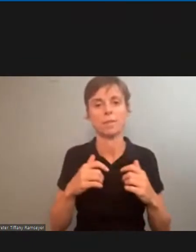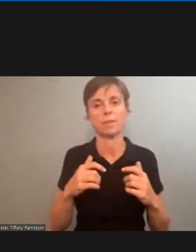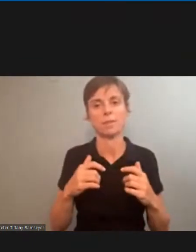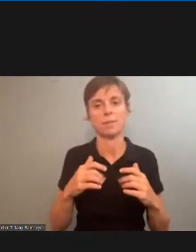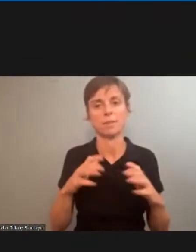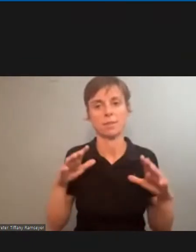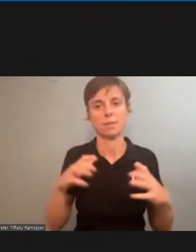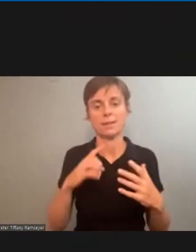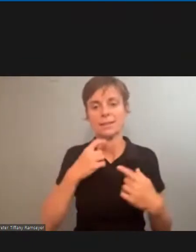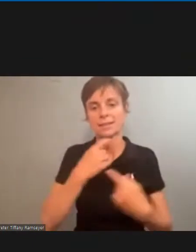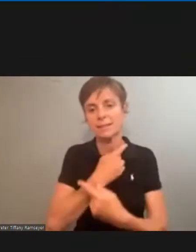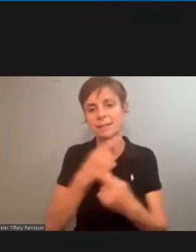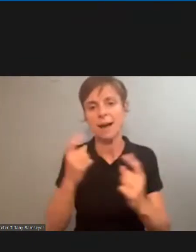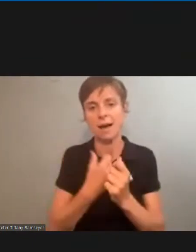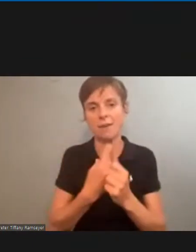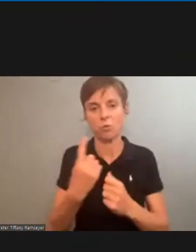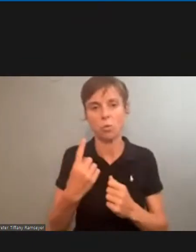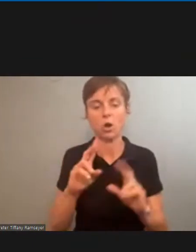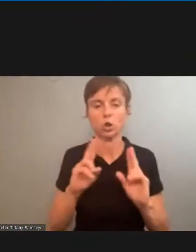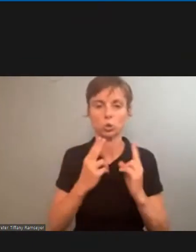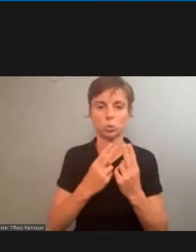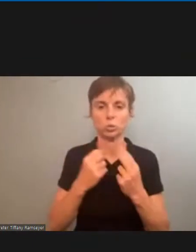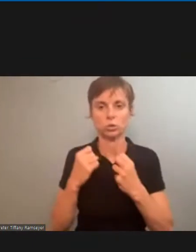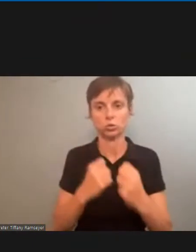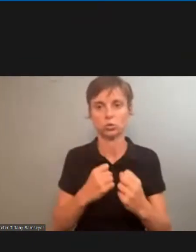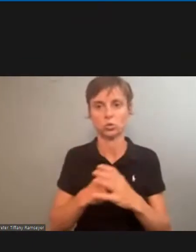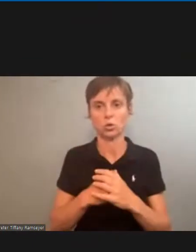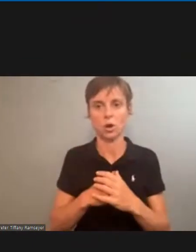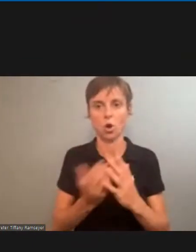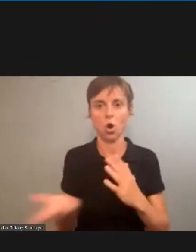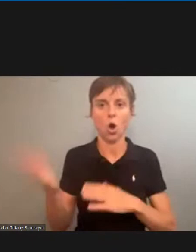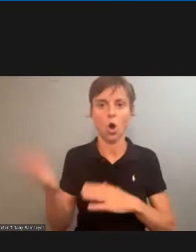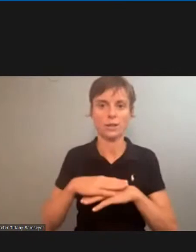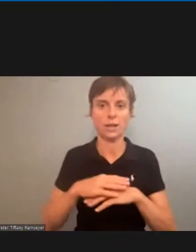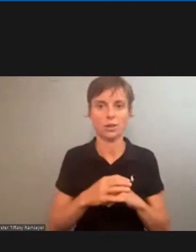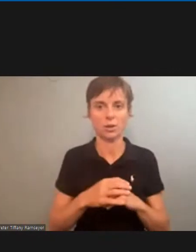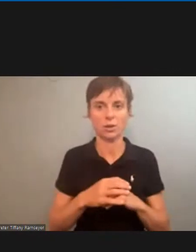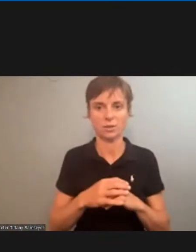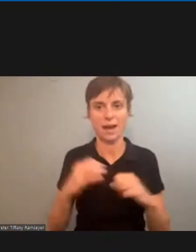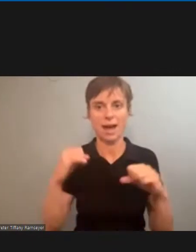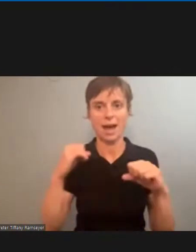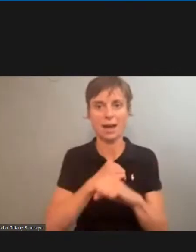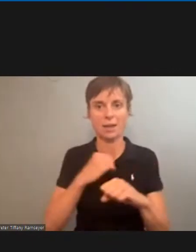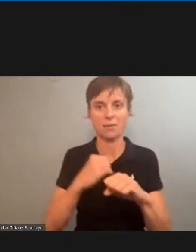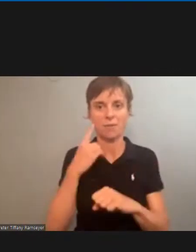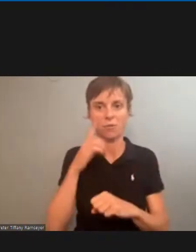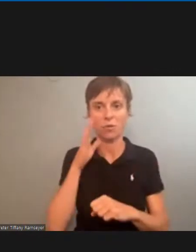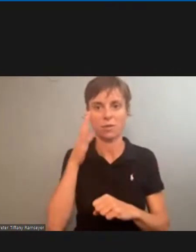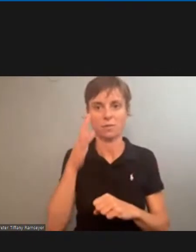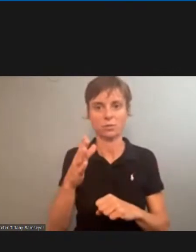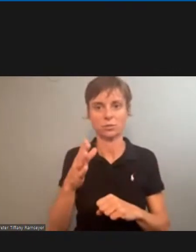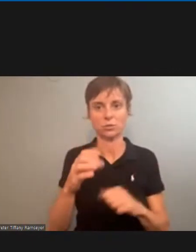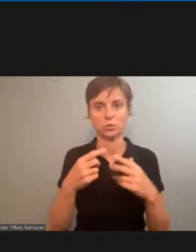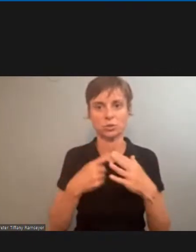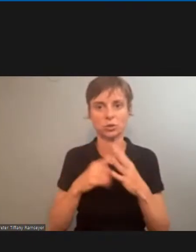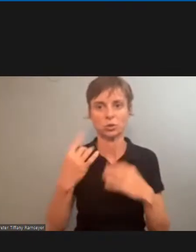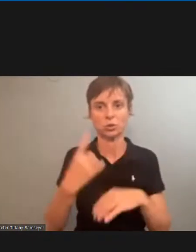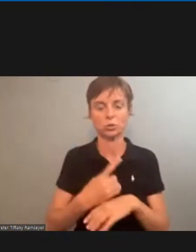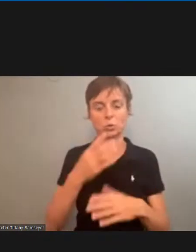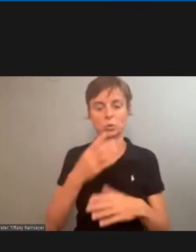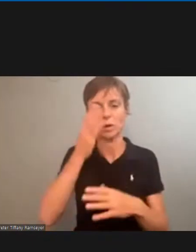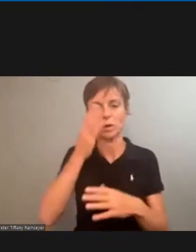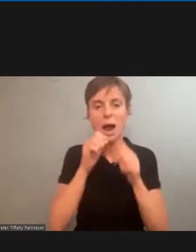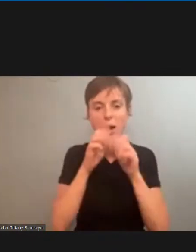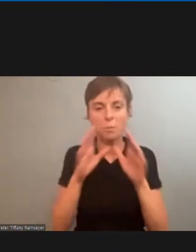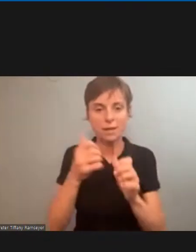tell everyone we're union strong all day long and the fight for our future starts today god bless